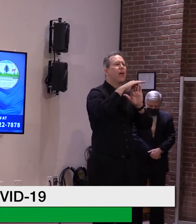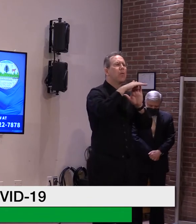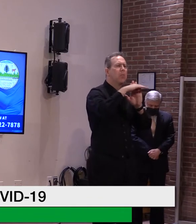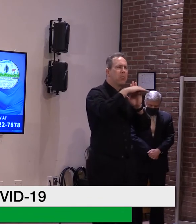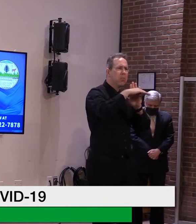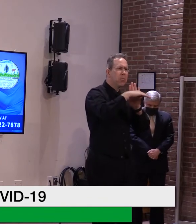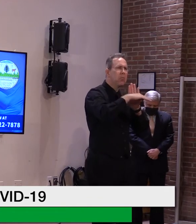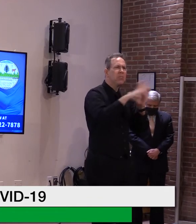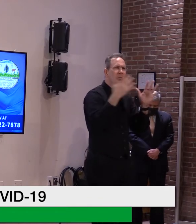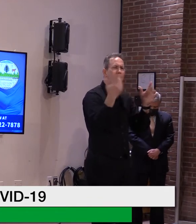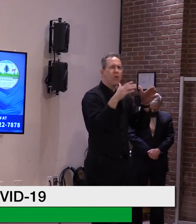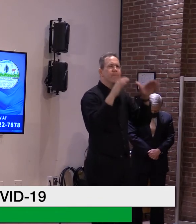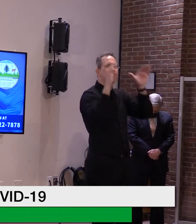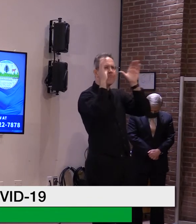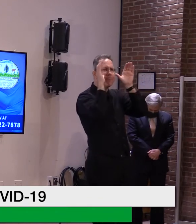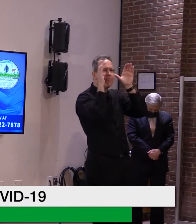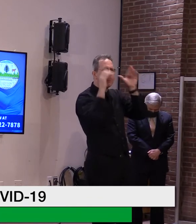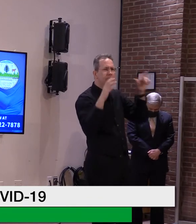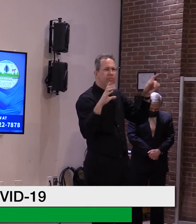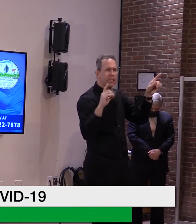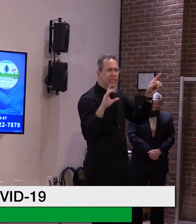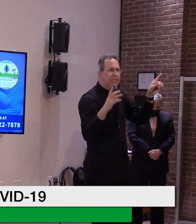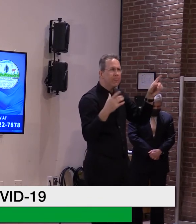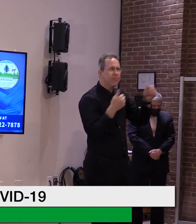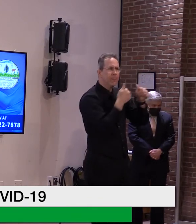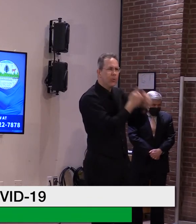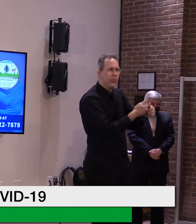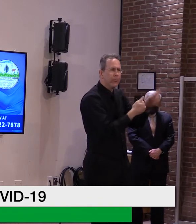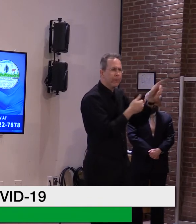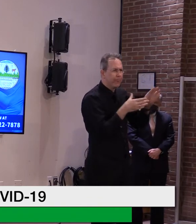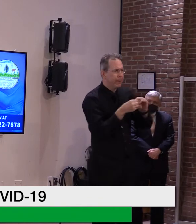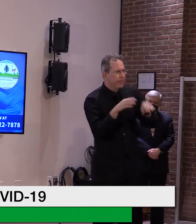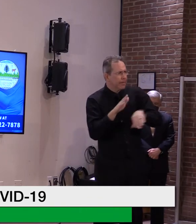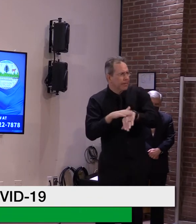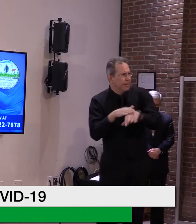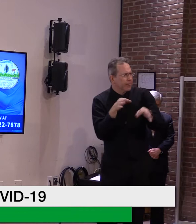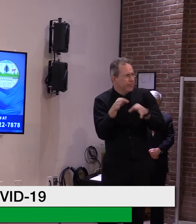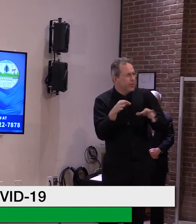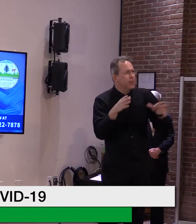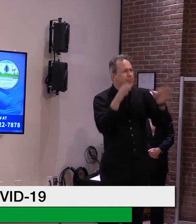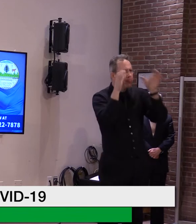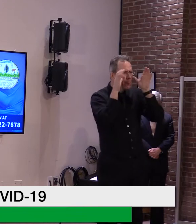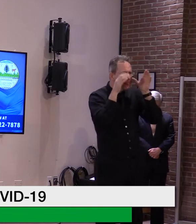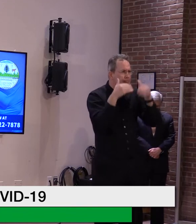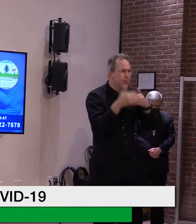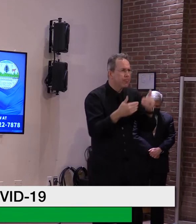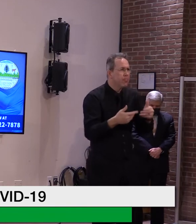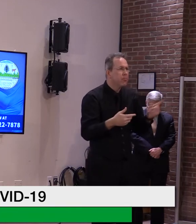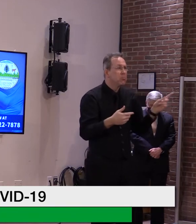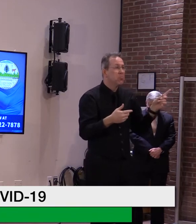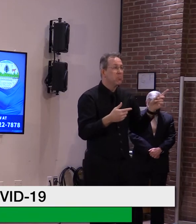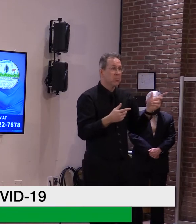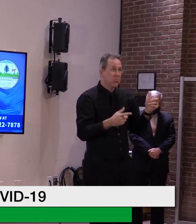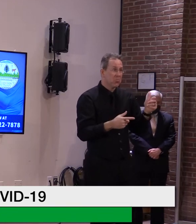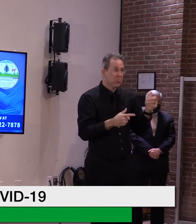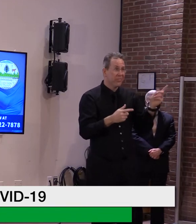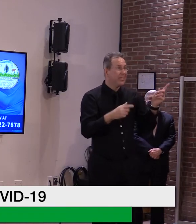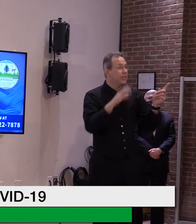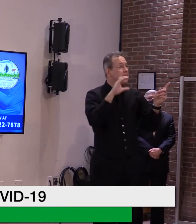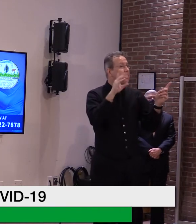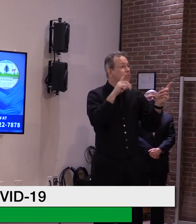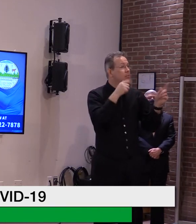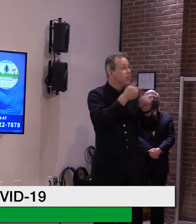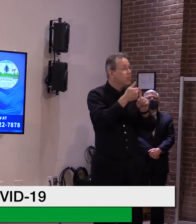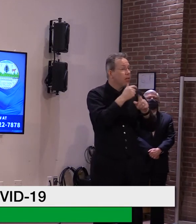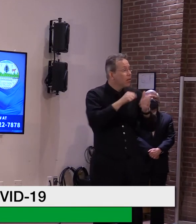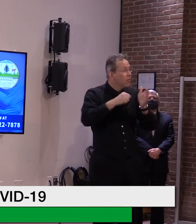And are strongly arguing against, uh, the states who have opened things up completely just because it seemed like the time